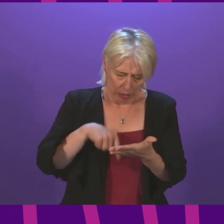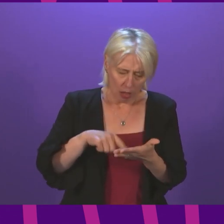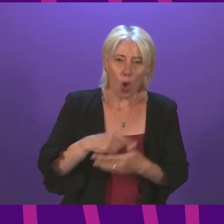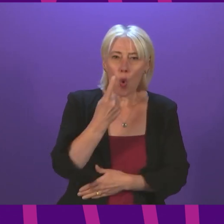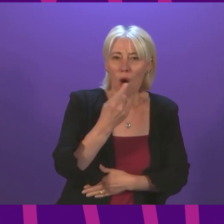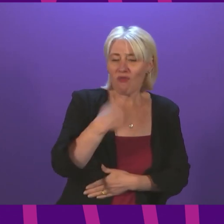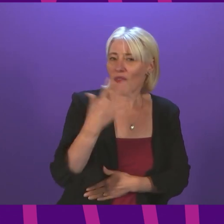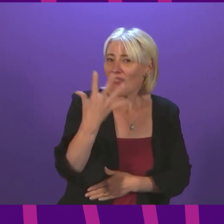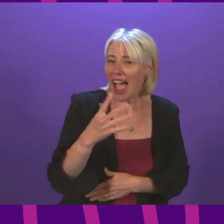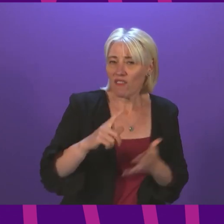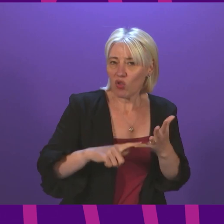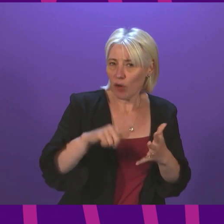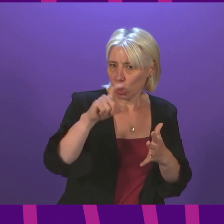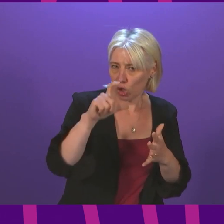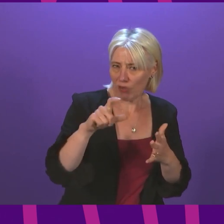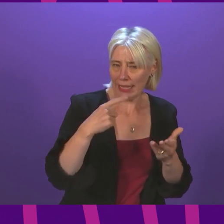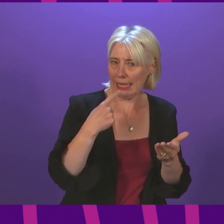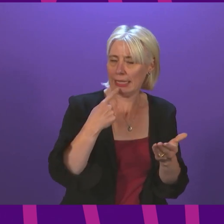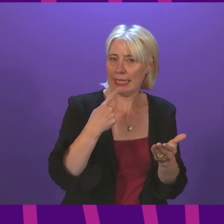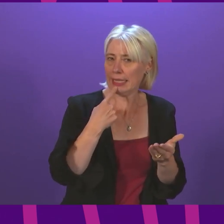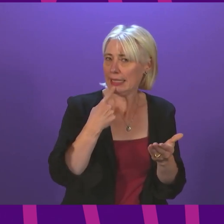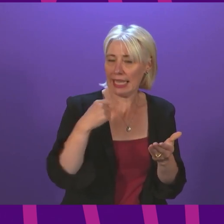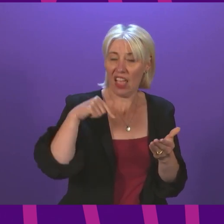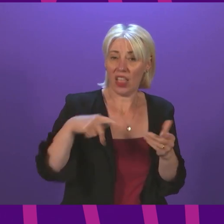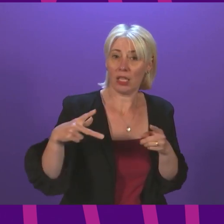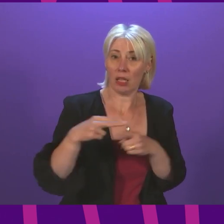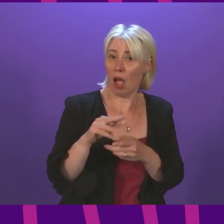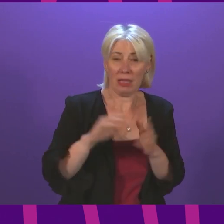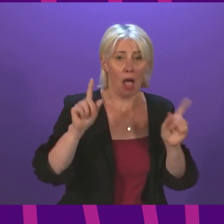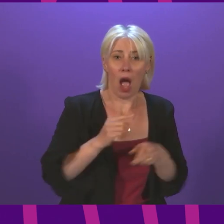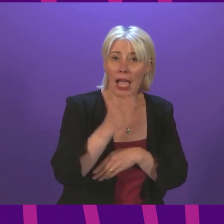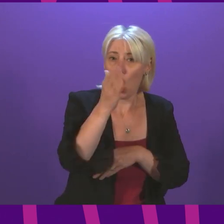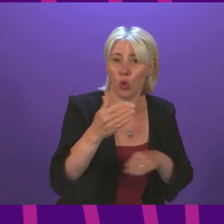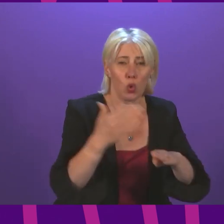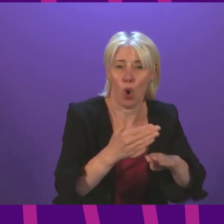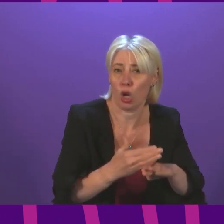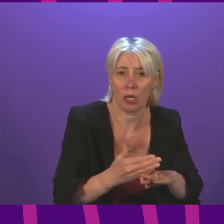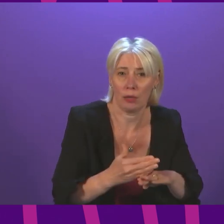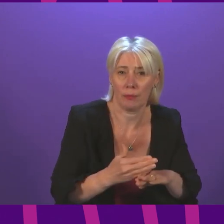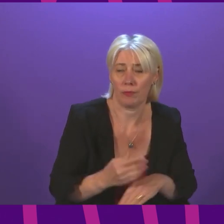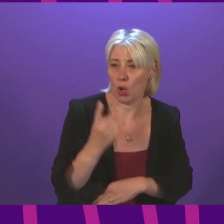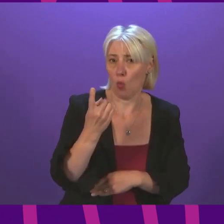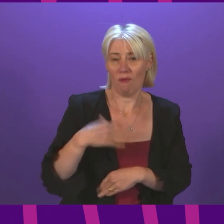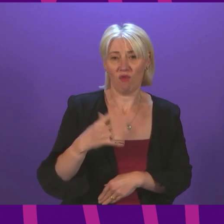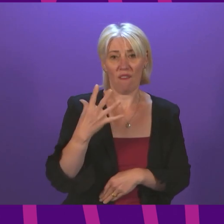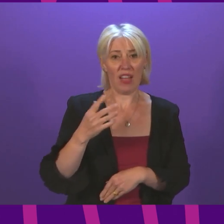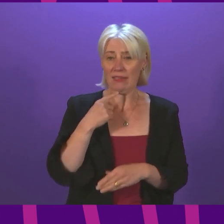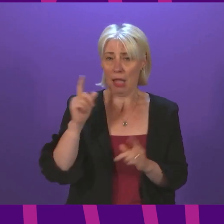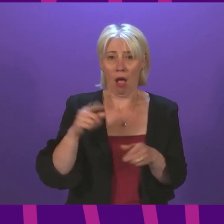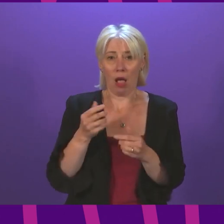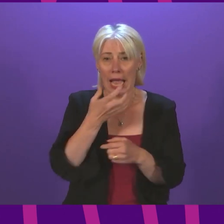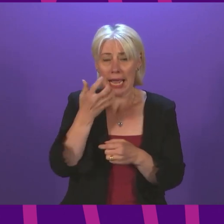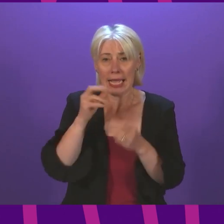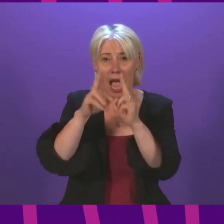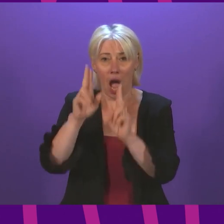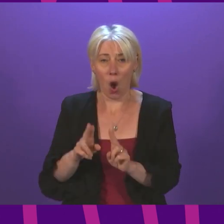on Universal Credit say that this cut would prevent them from travelling to work. One in five would struggle to heat their homes over winter, and one